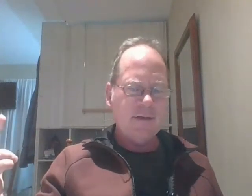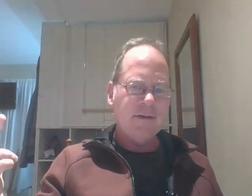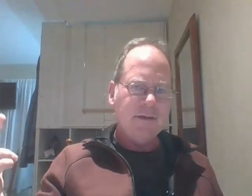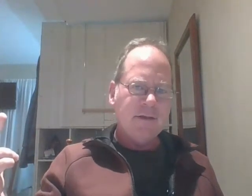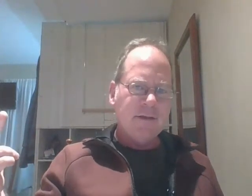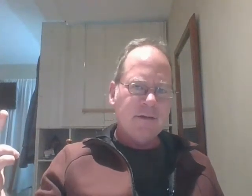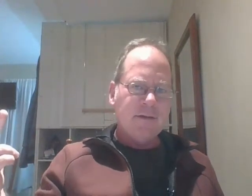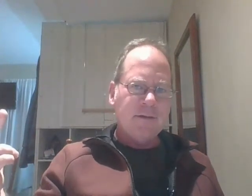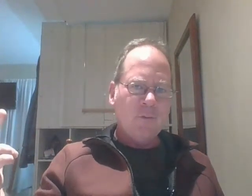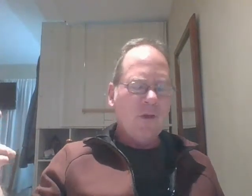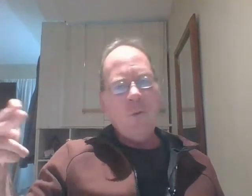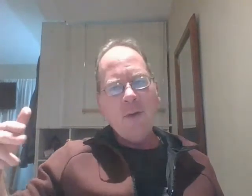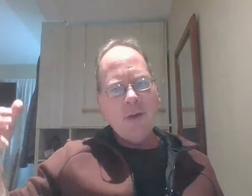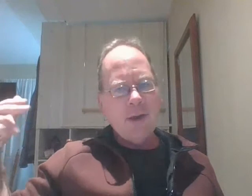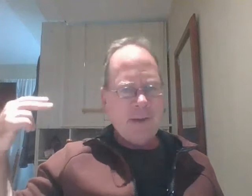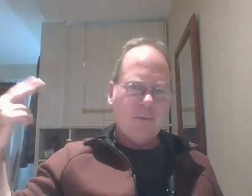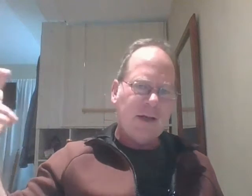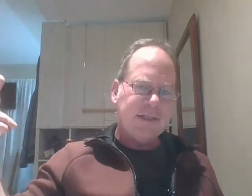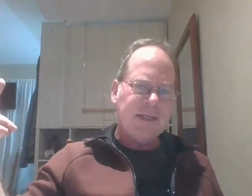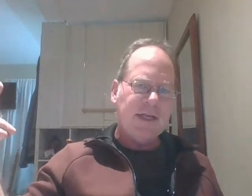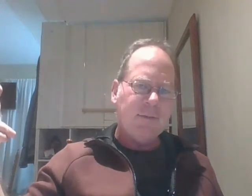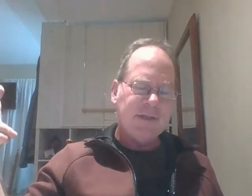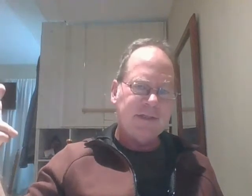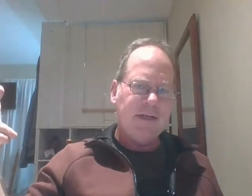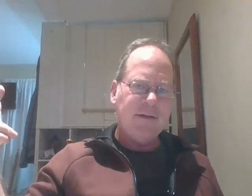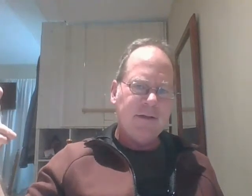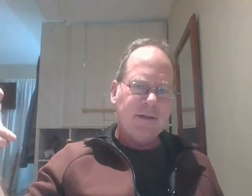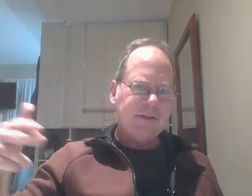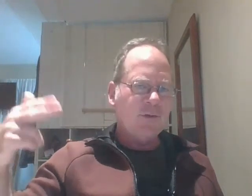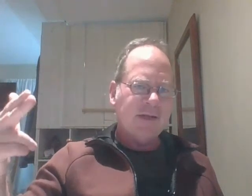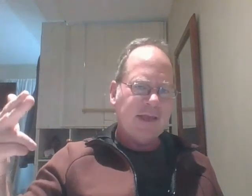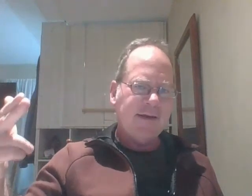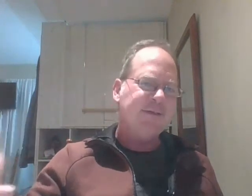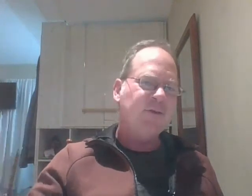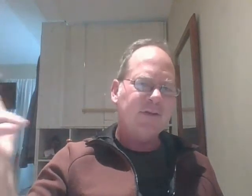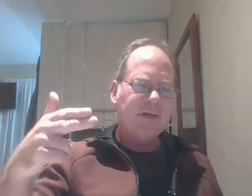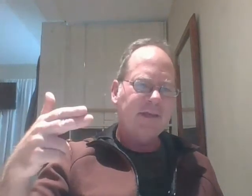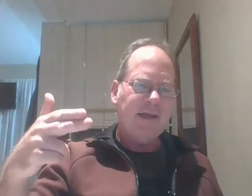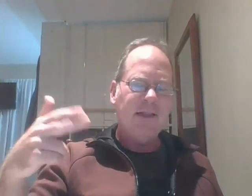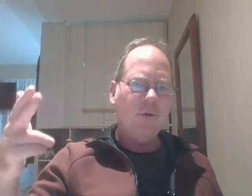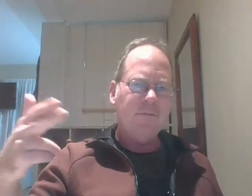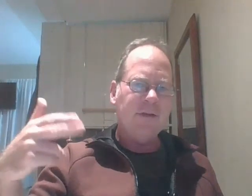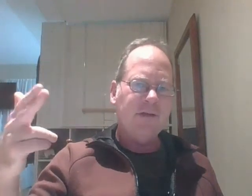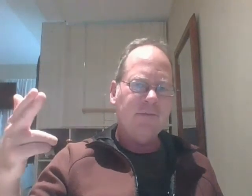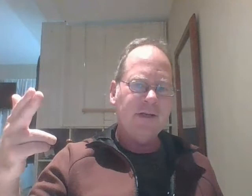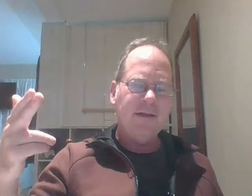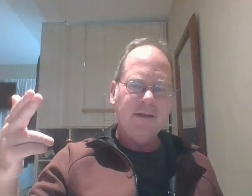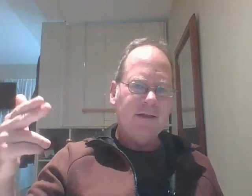well way way way back when i was a kid i would have said just go to canada just go to australia they have a lot more freedom and liberty i'm